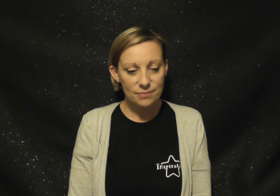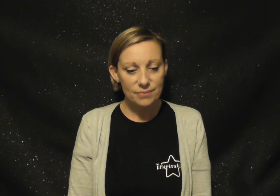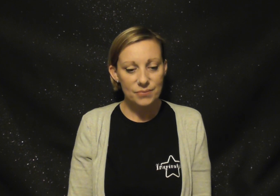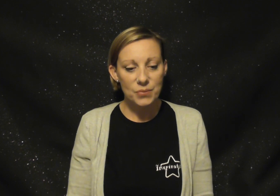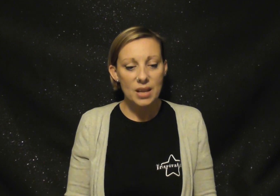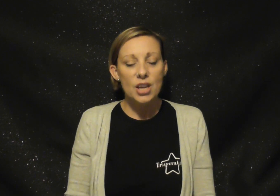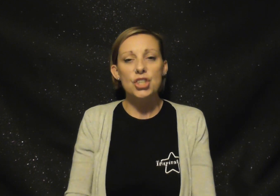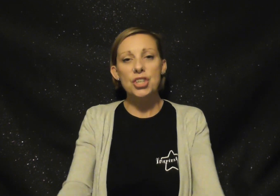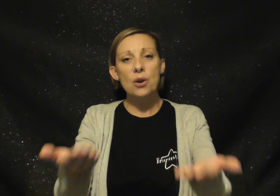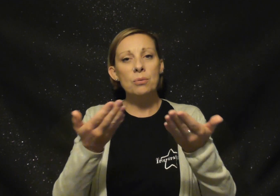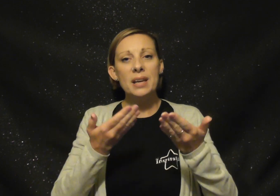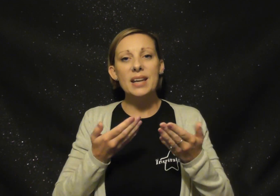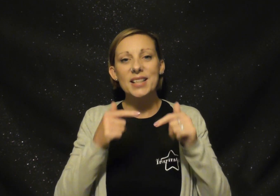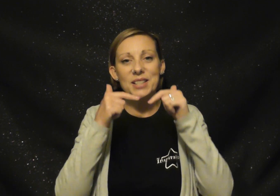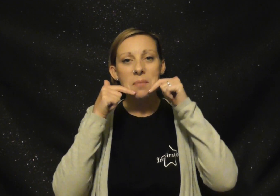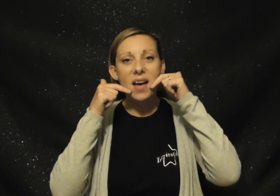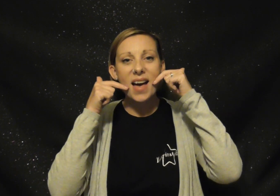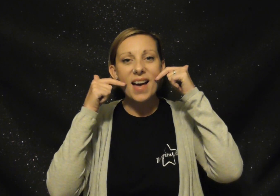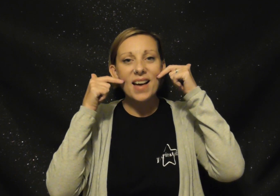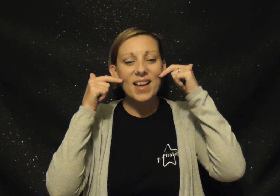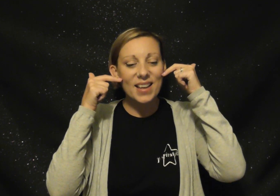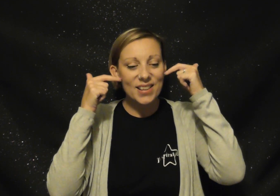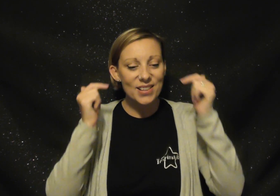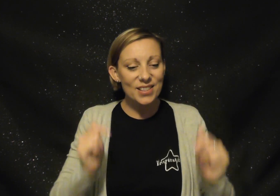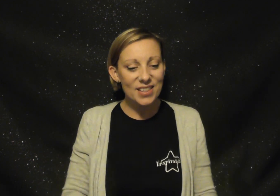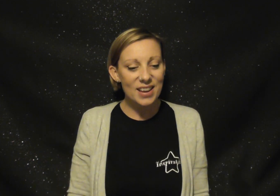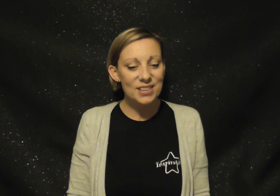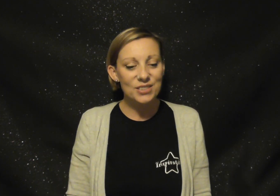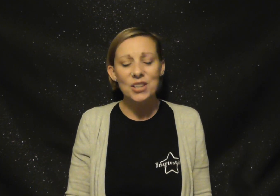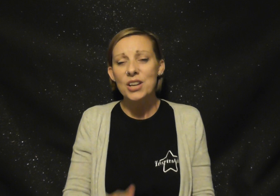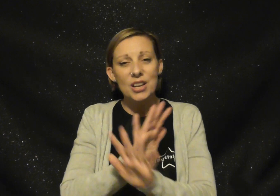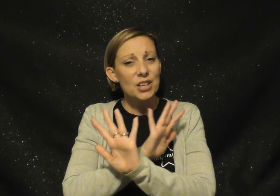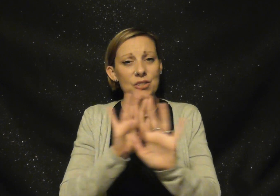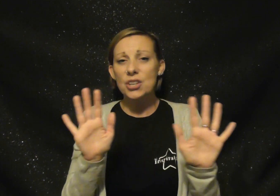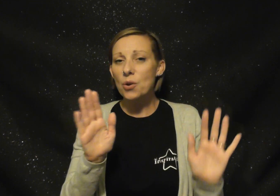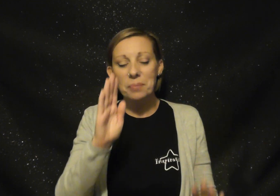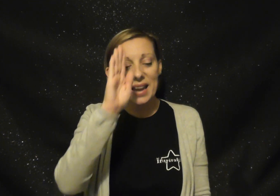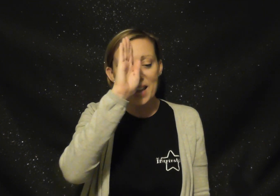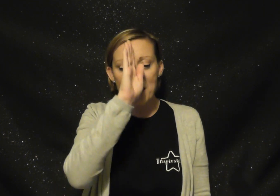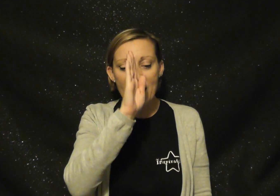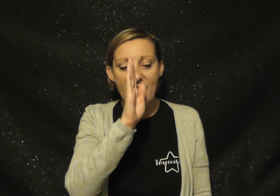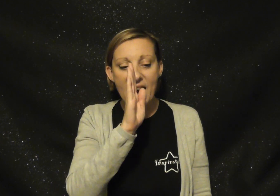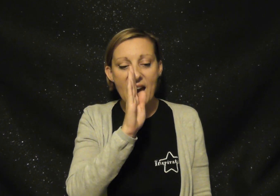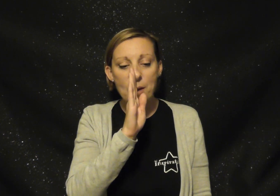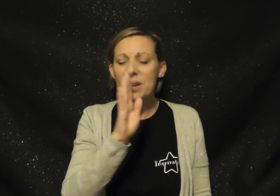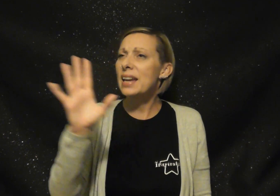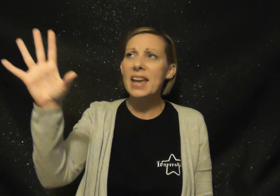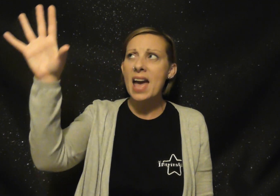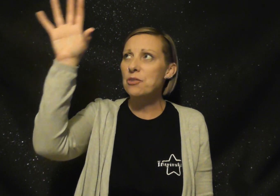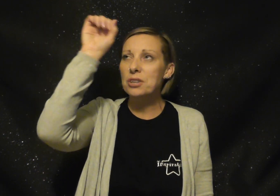Show me a smile then Don't be unhappy, can't